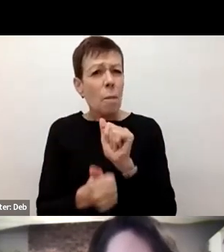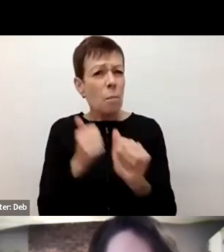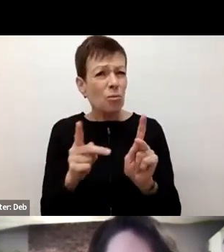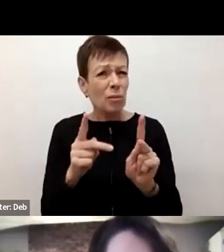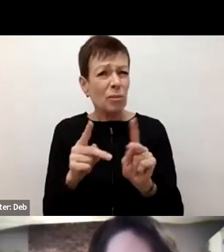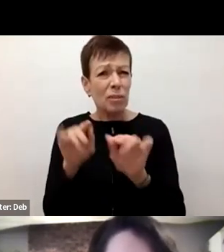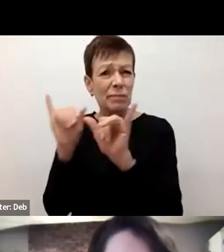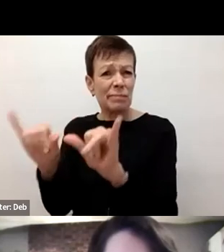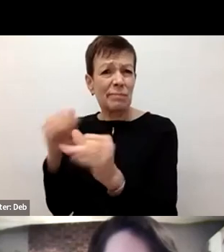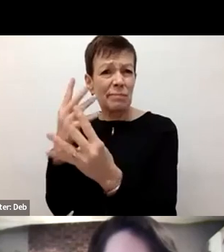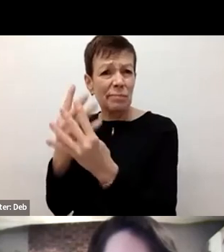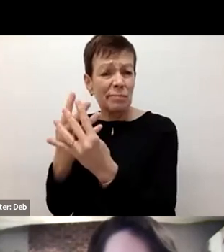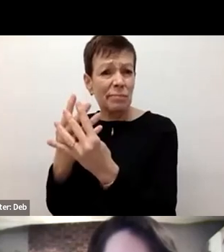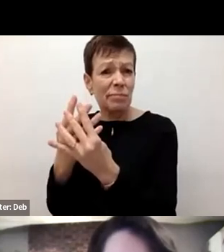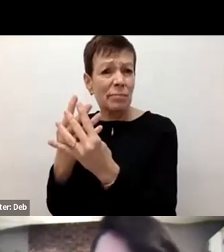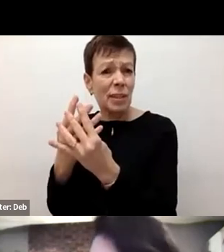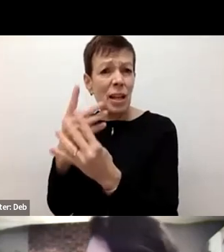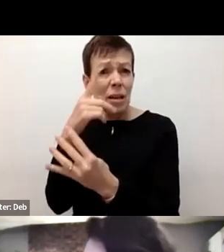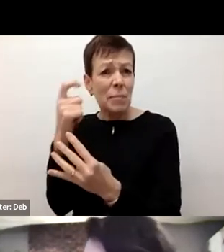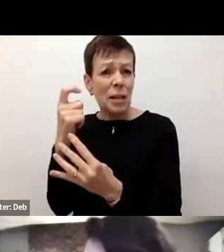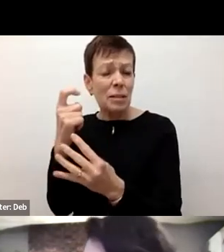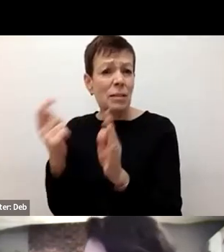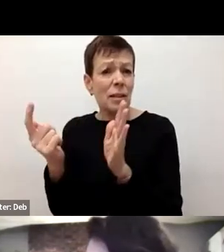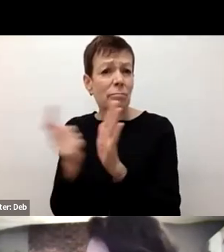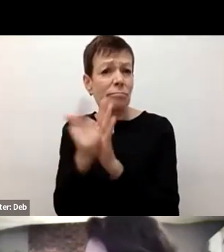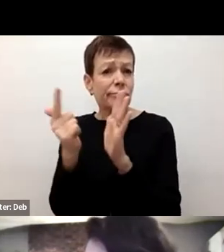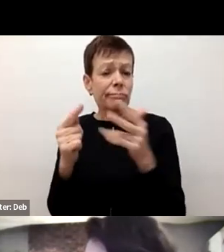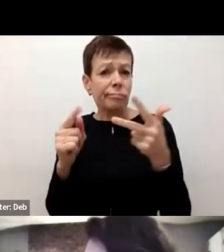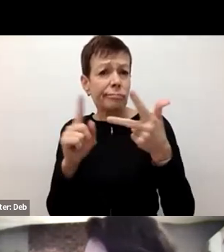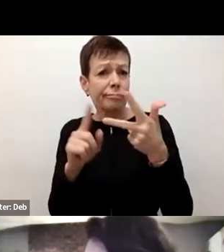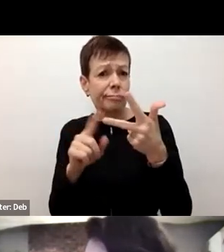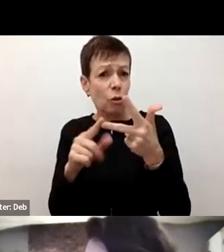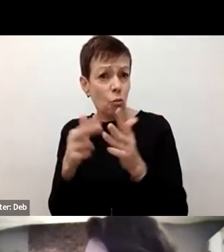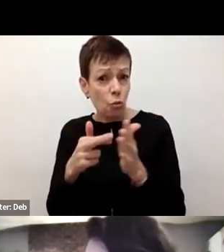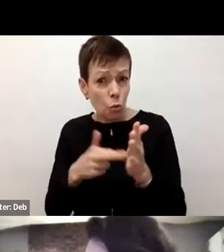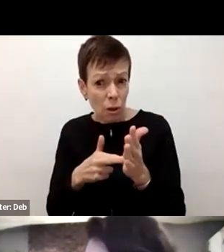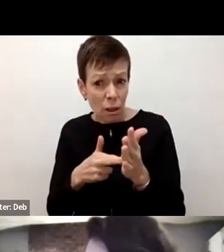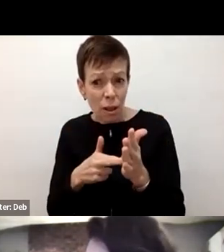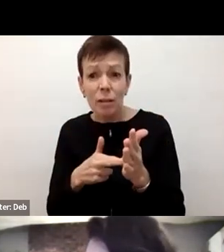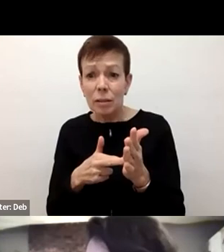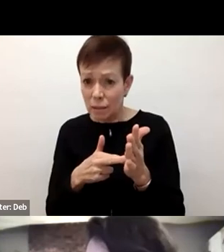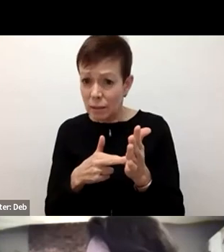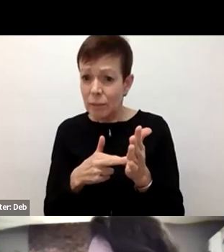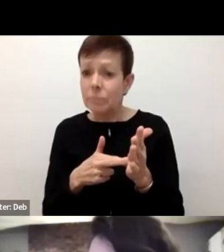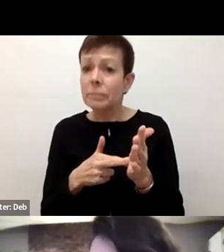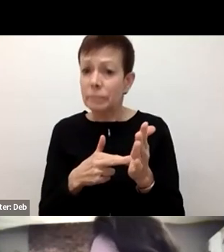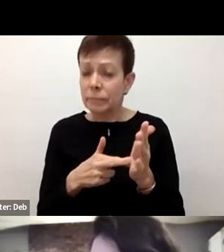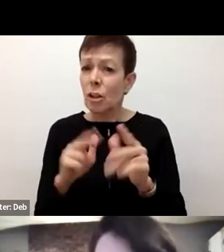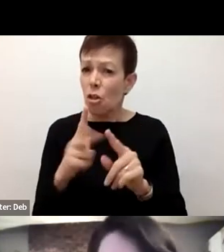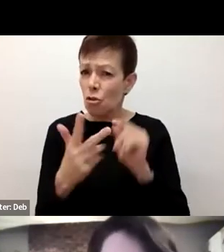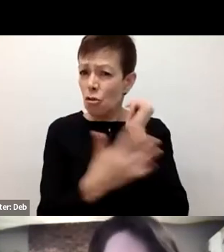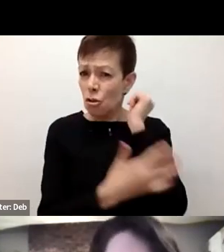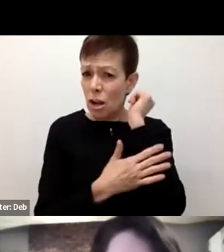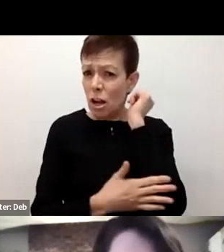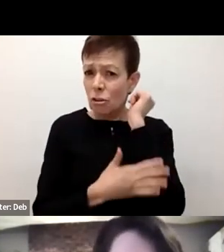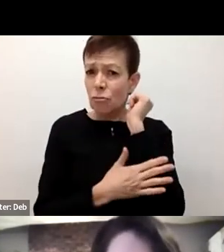contravene the third country rule. I'm going to combine this with the other question, which is, if over, if over 80% of